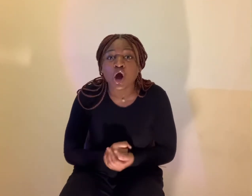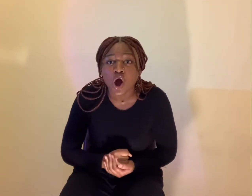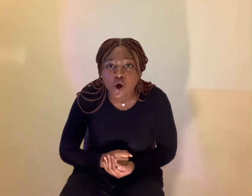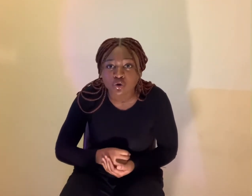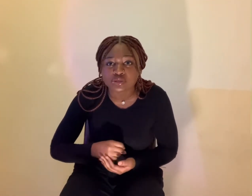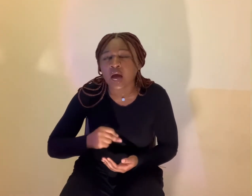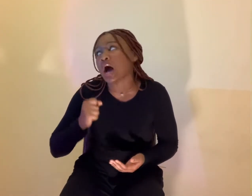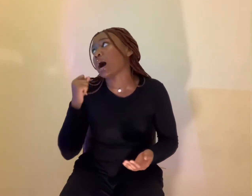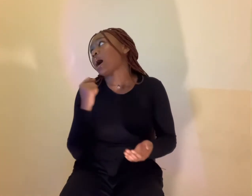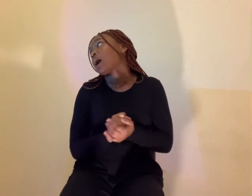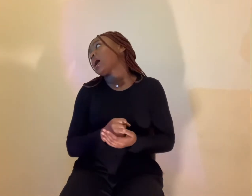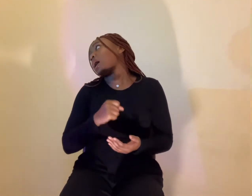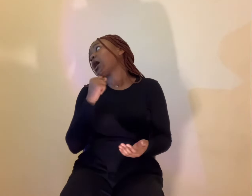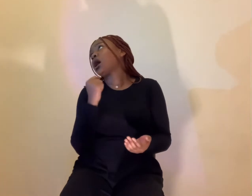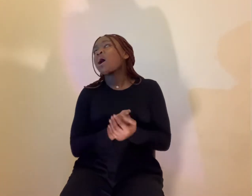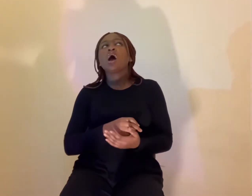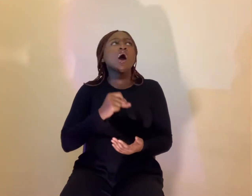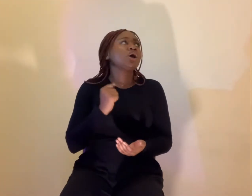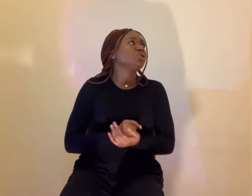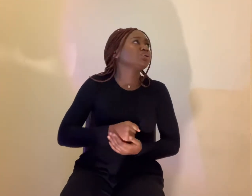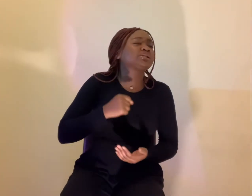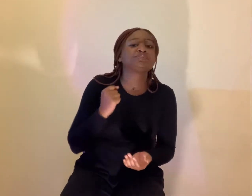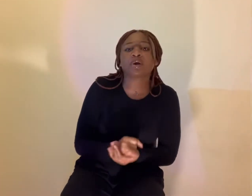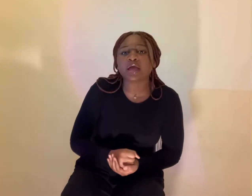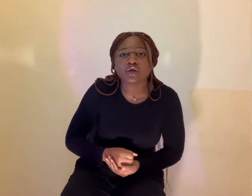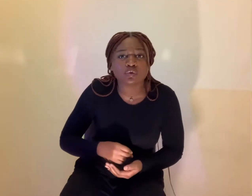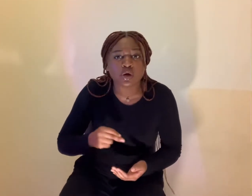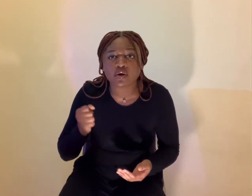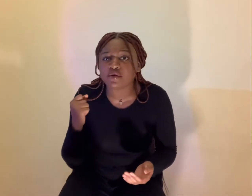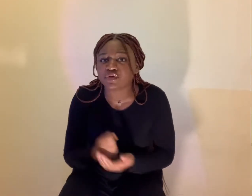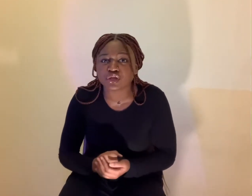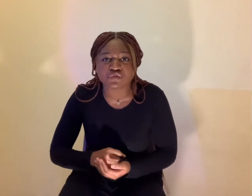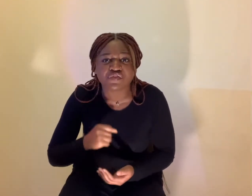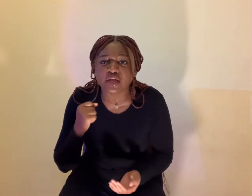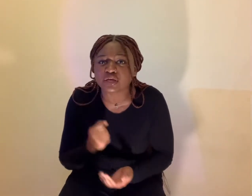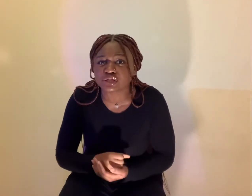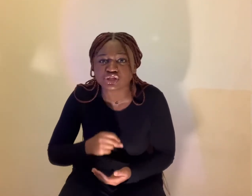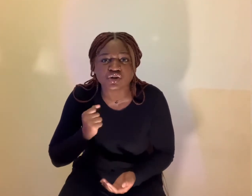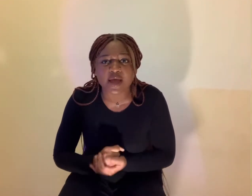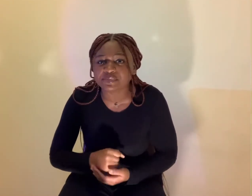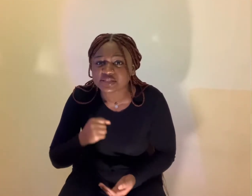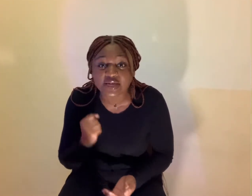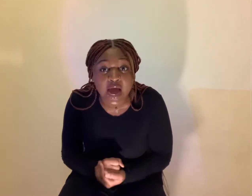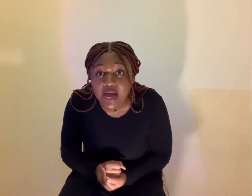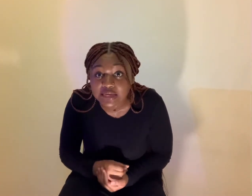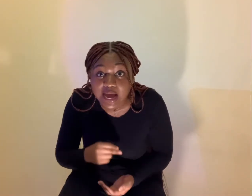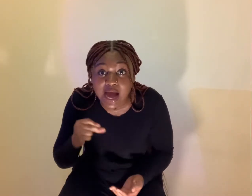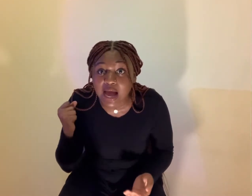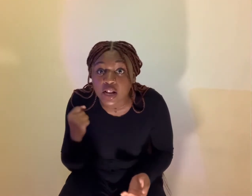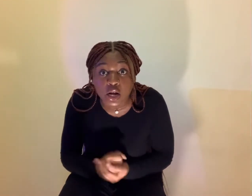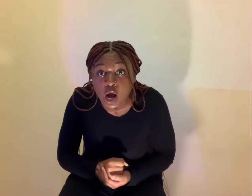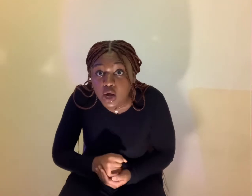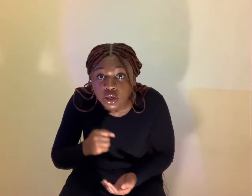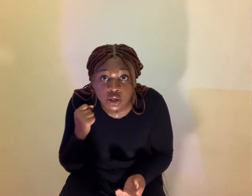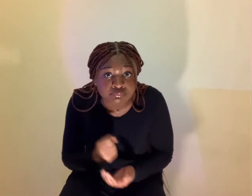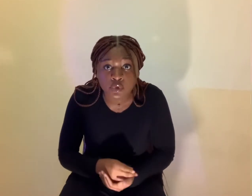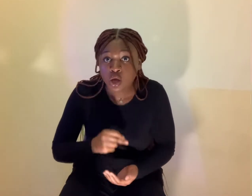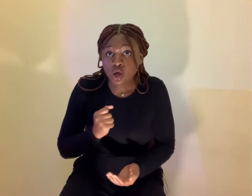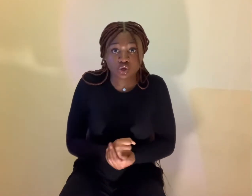cold heart you can spray her wherever you figure the streptococcus lurk you